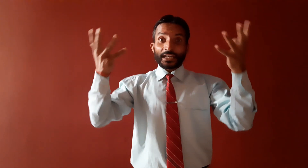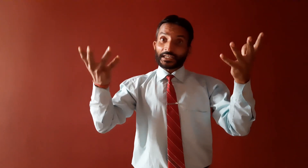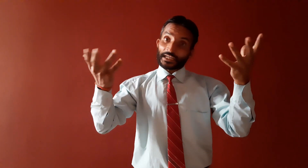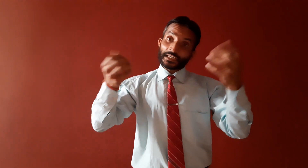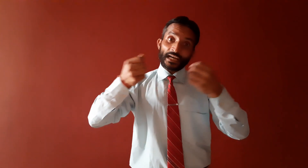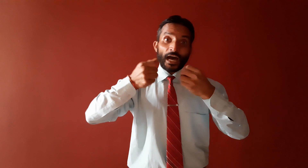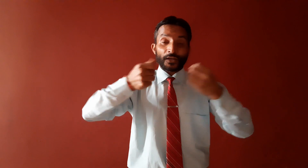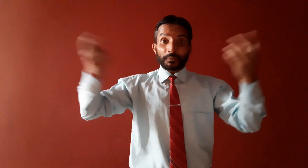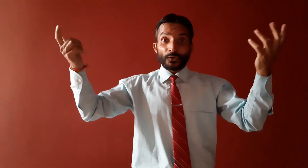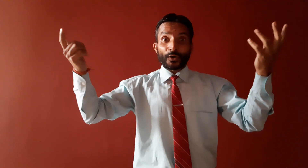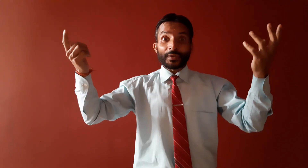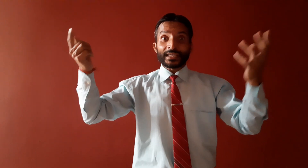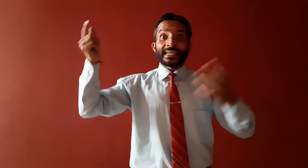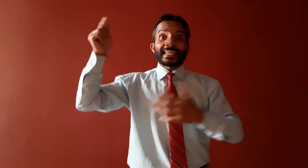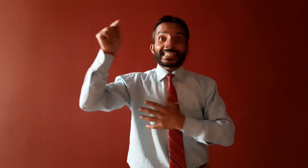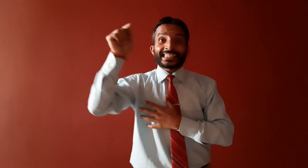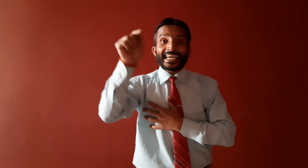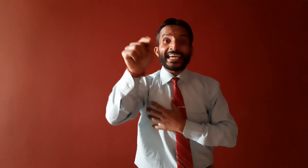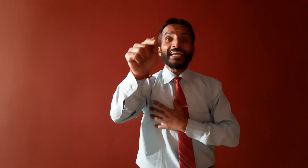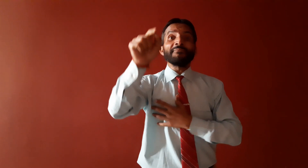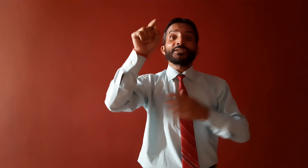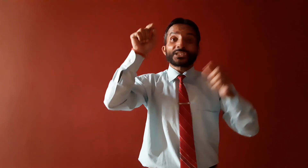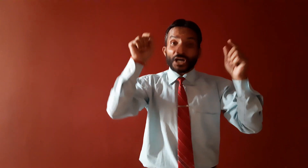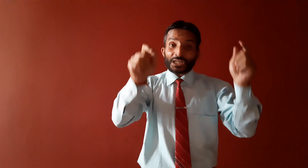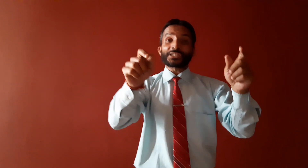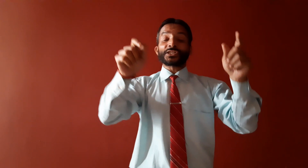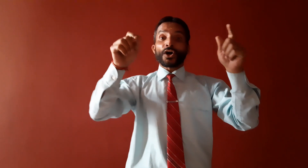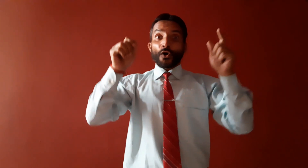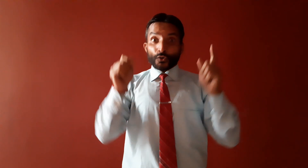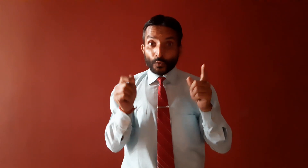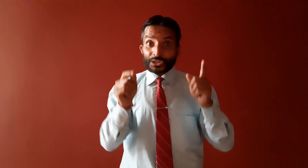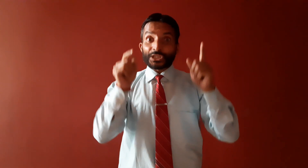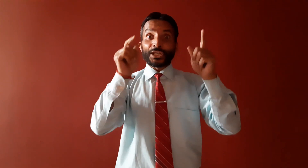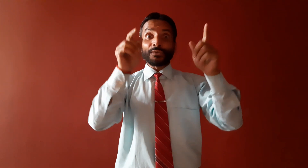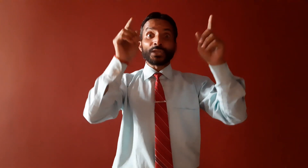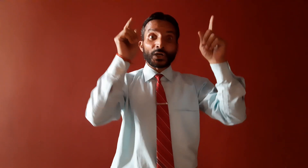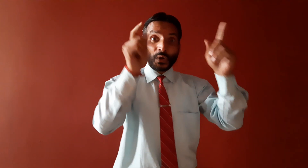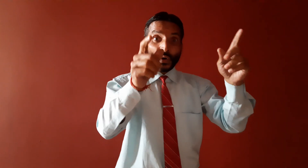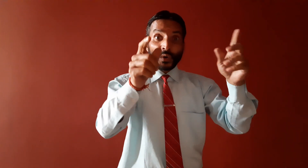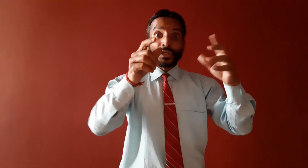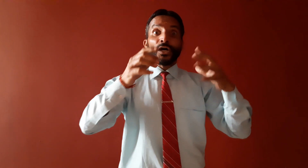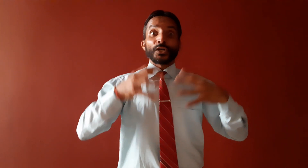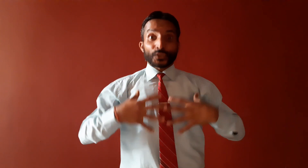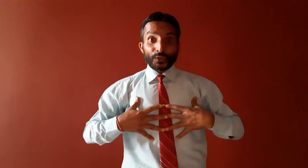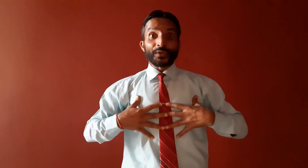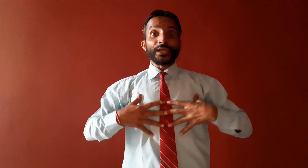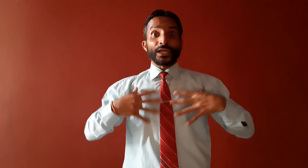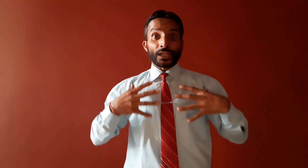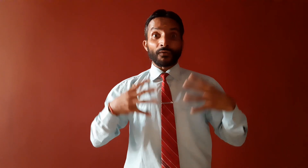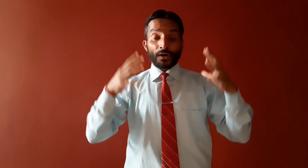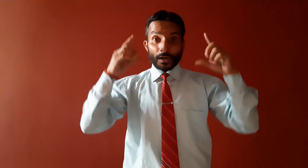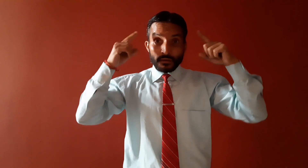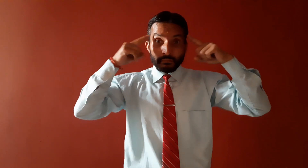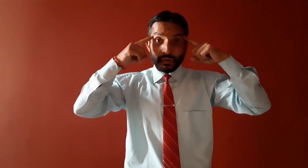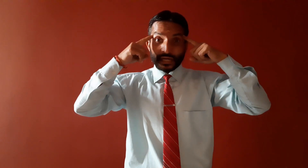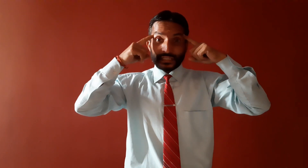hitting and flew away. Same thirst to achieve the goal should be in our mind.